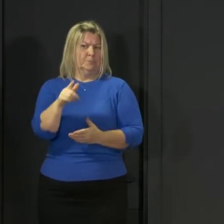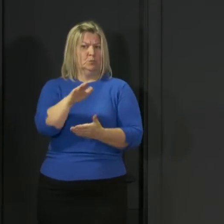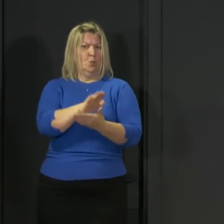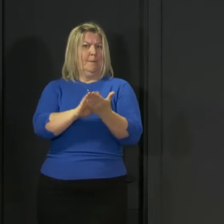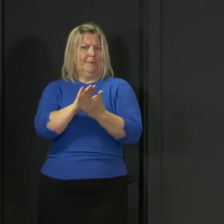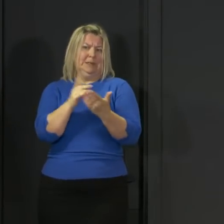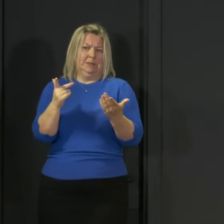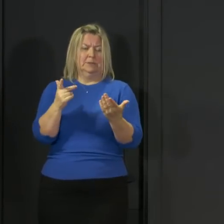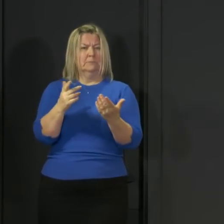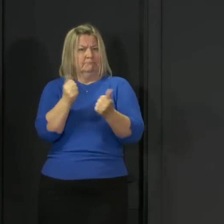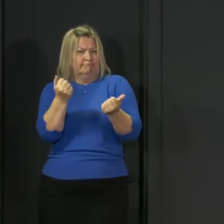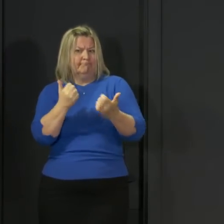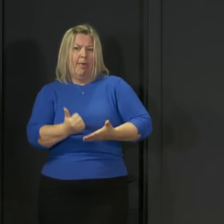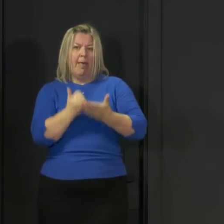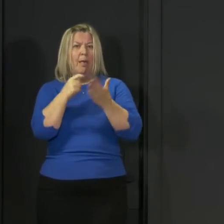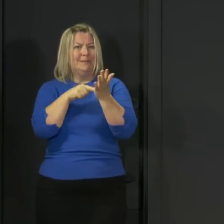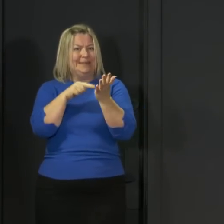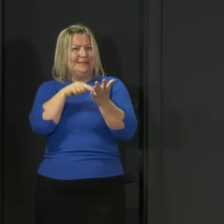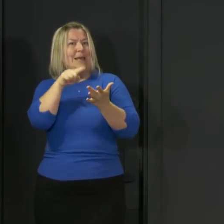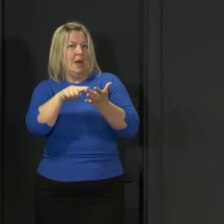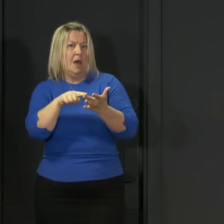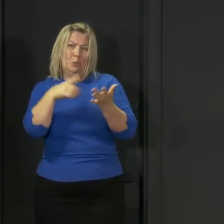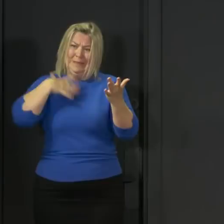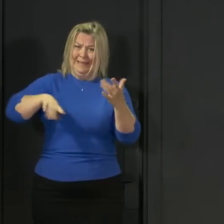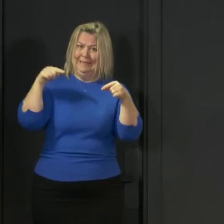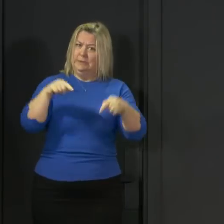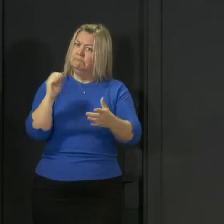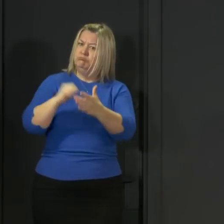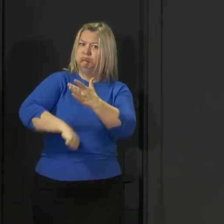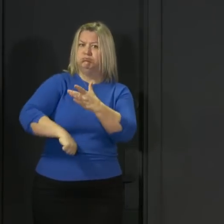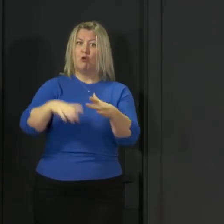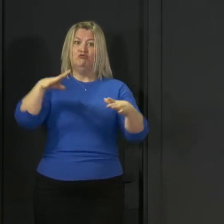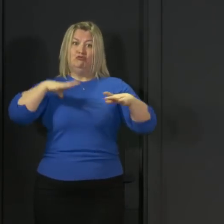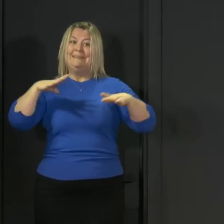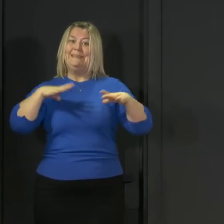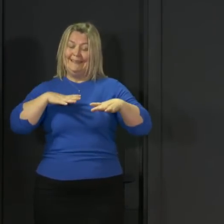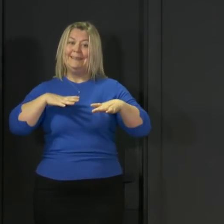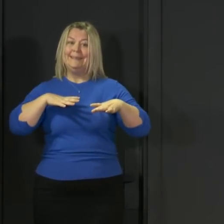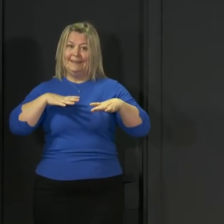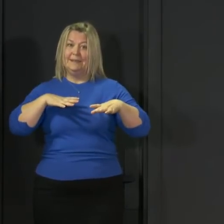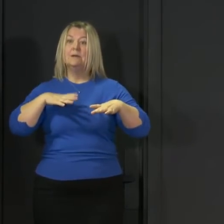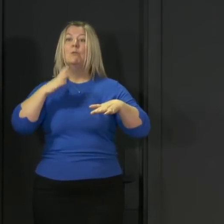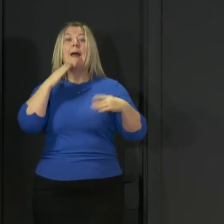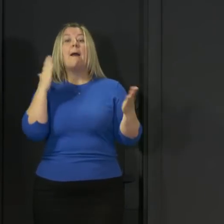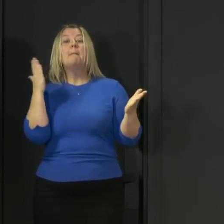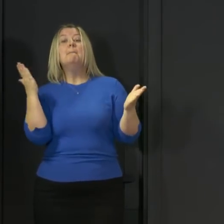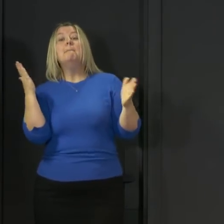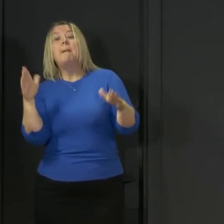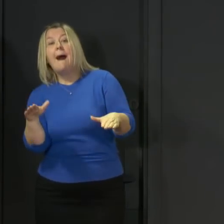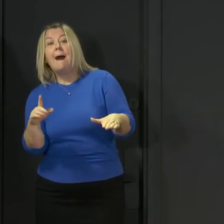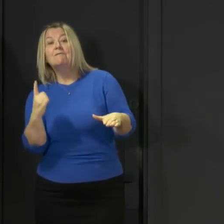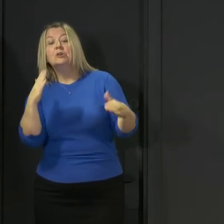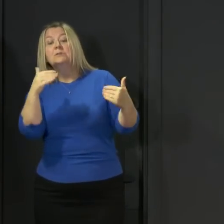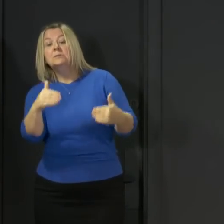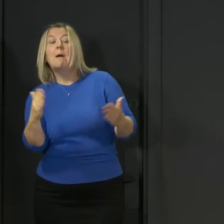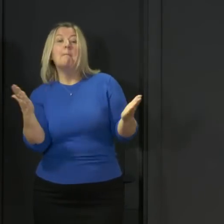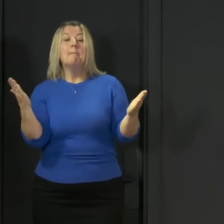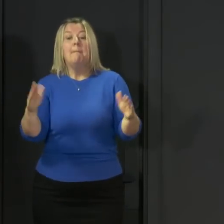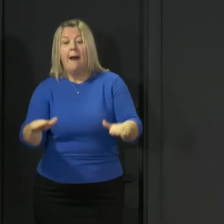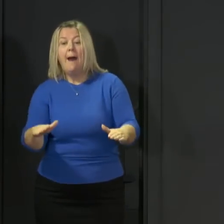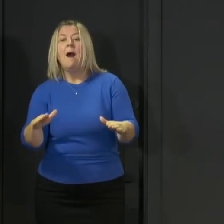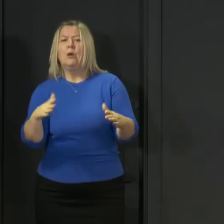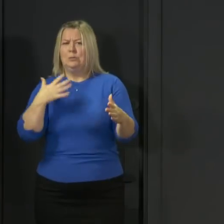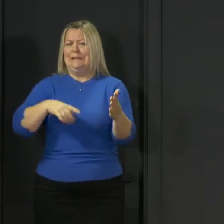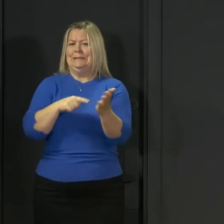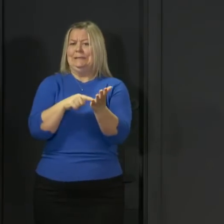test, trace and isolate operation to help us keep the virus under control as we start to ease up these restrictions, and